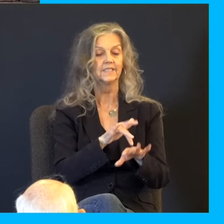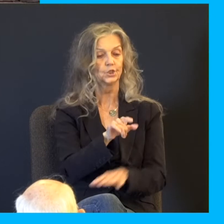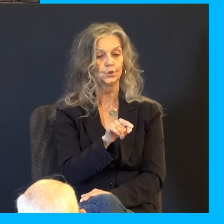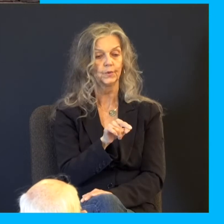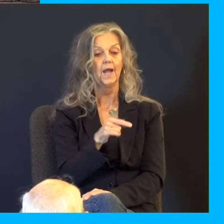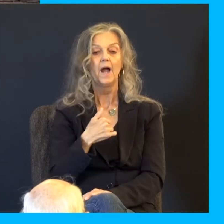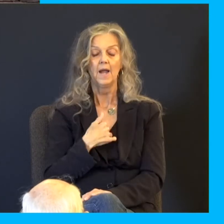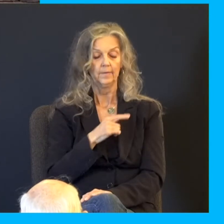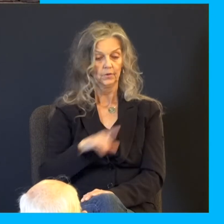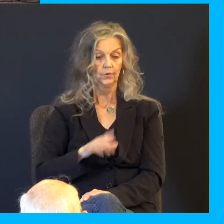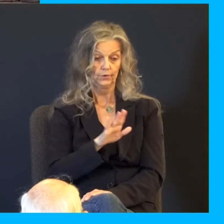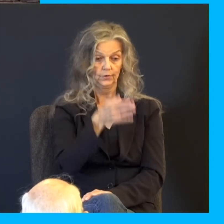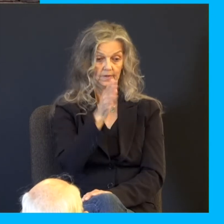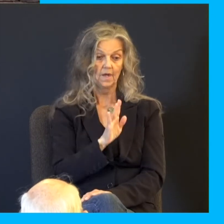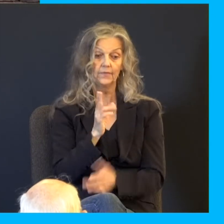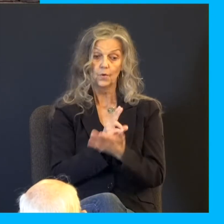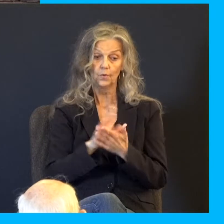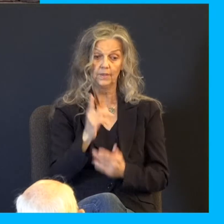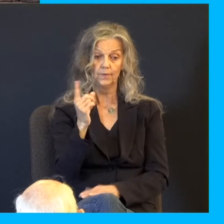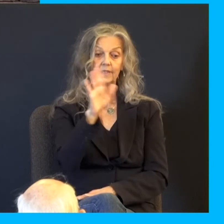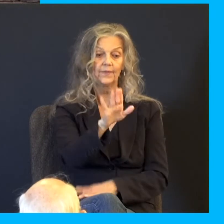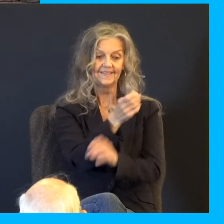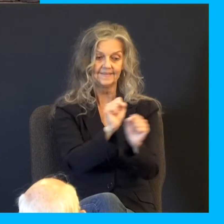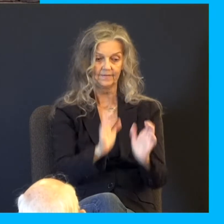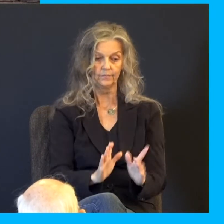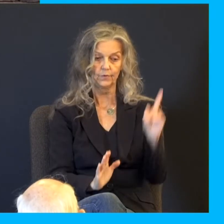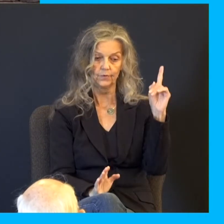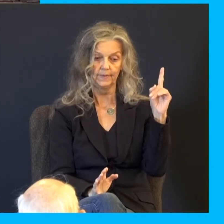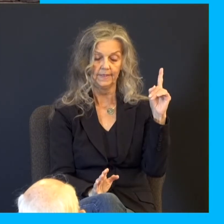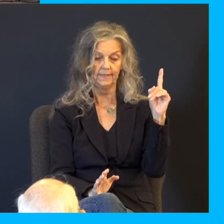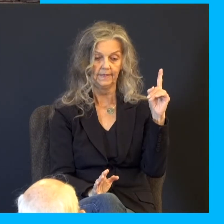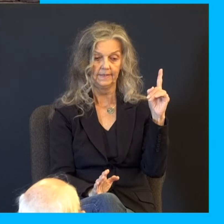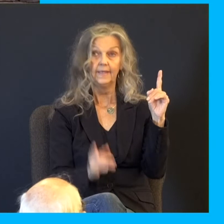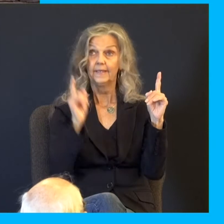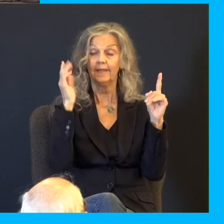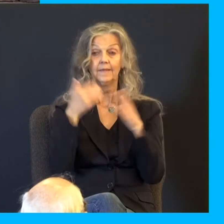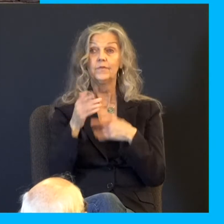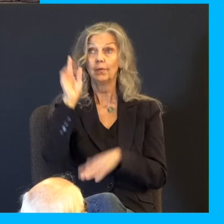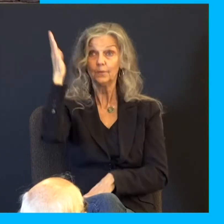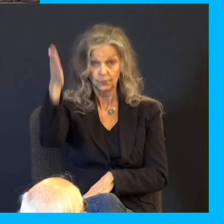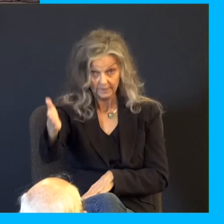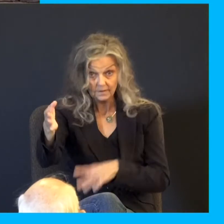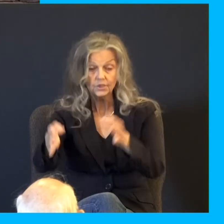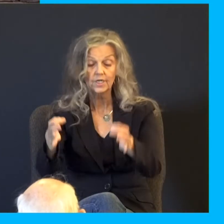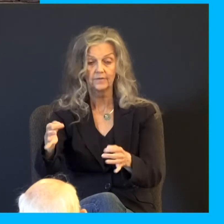Lord thy God, thy Holy One, thy Savior. Even though he is judging them, he promises he will be with them. But back to Judah.